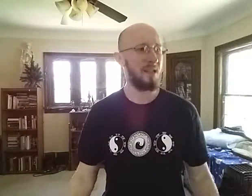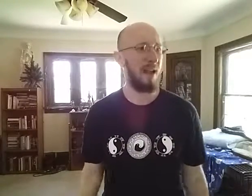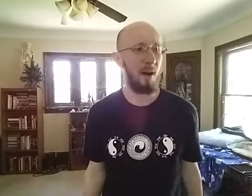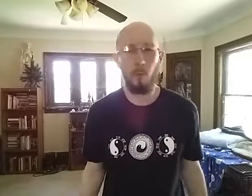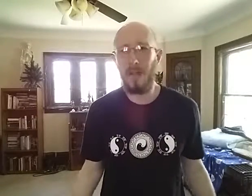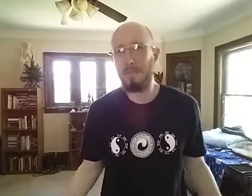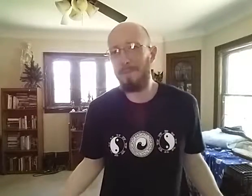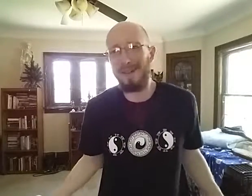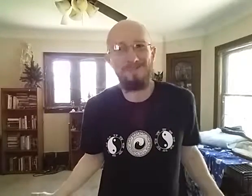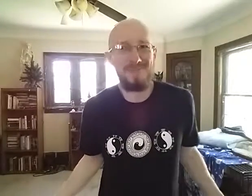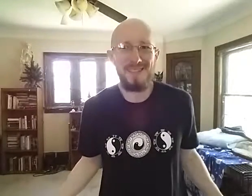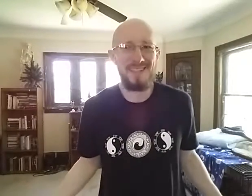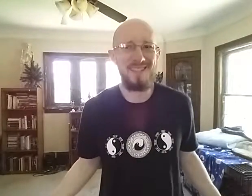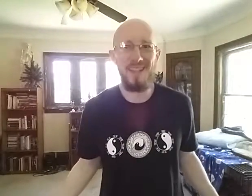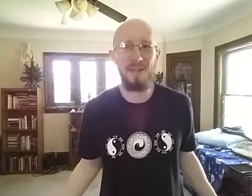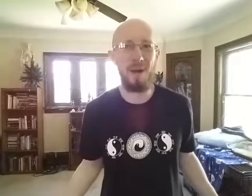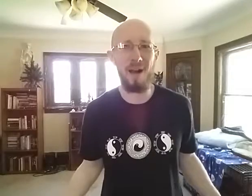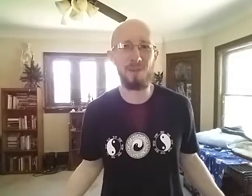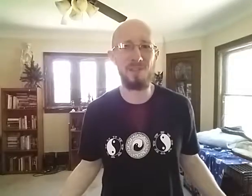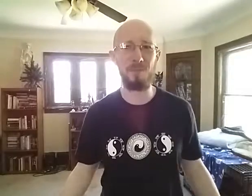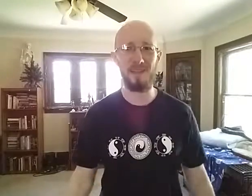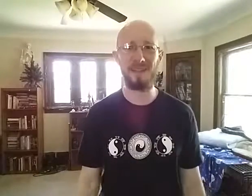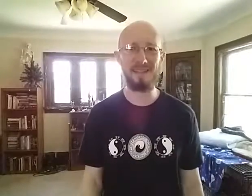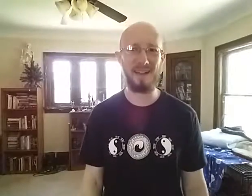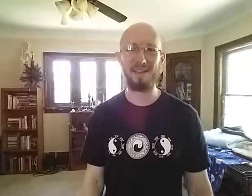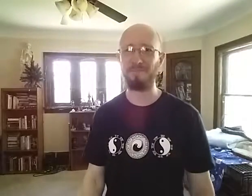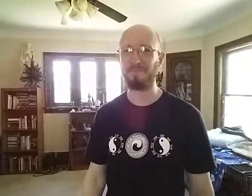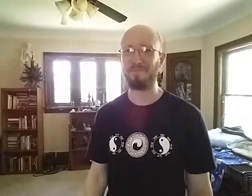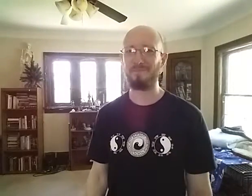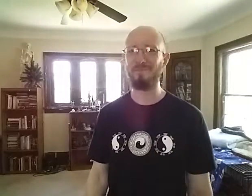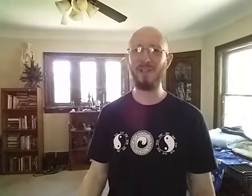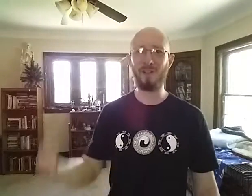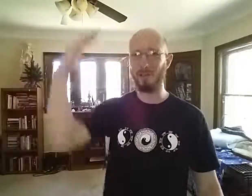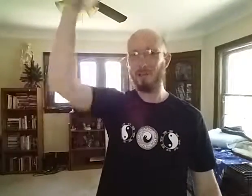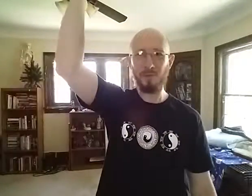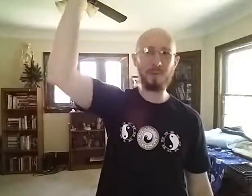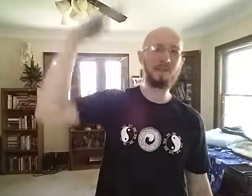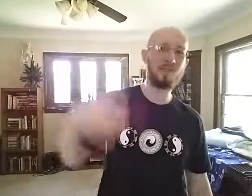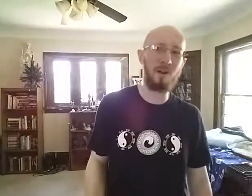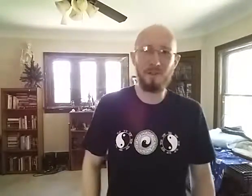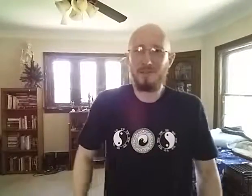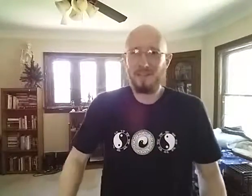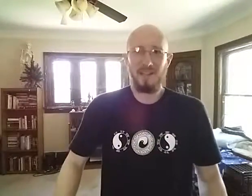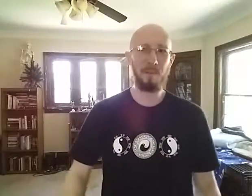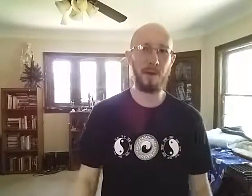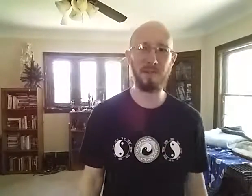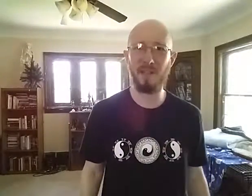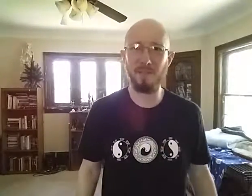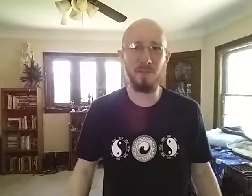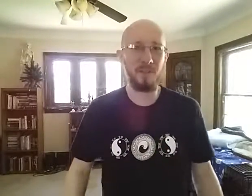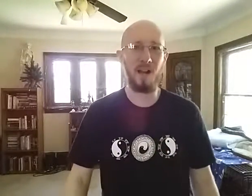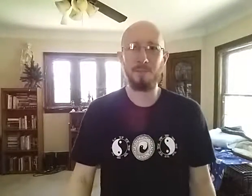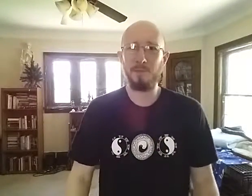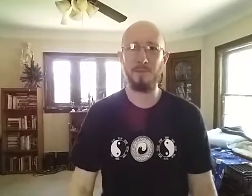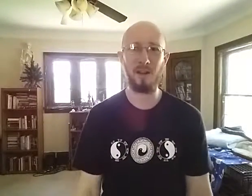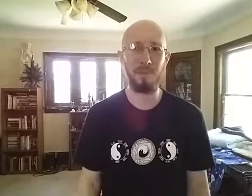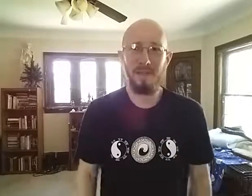outweigh me by 60, 80 pounds, something like that. Okay, no, two, three inches taller, 60, 80 pounds heavier, they're cops, they're firemen,